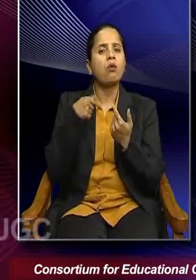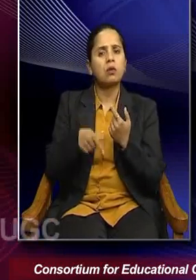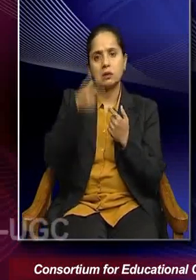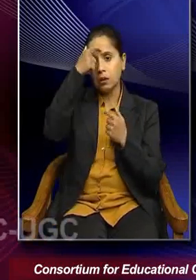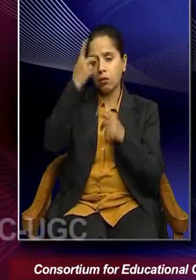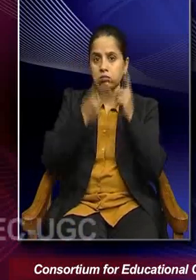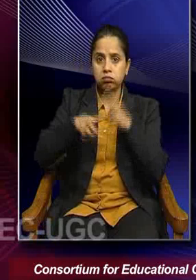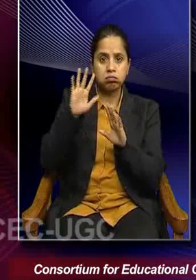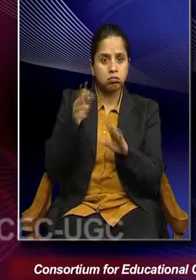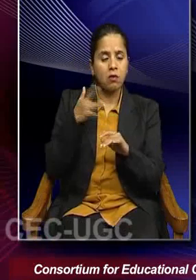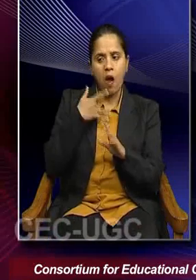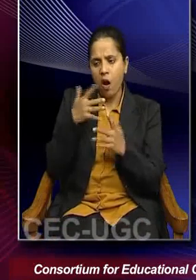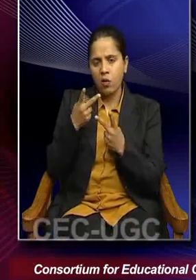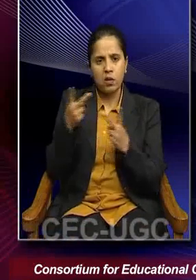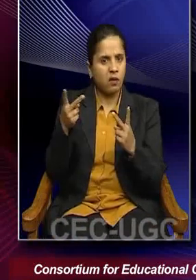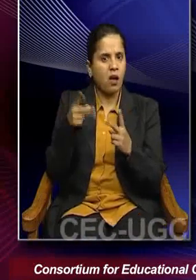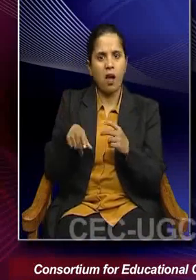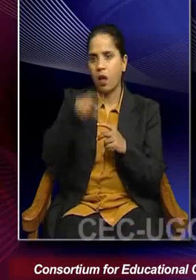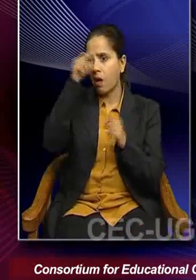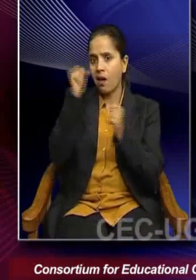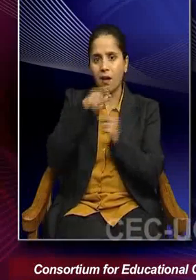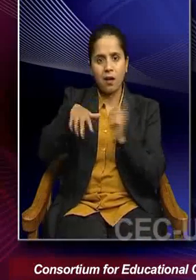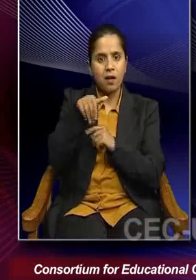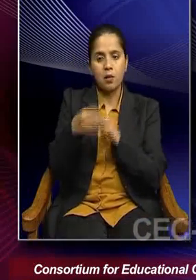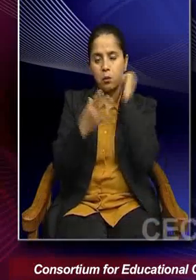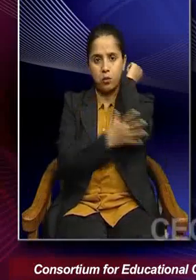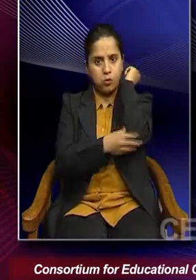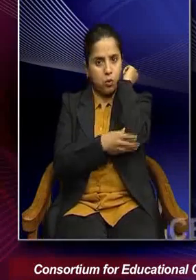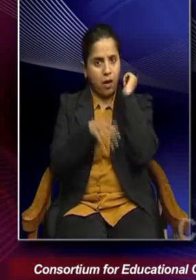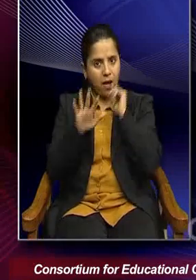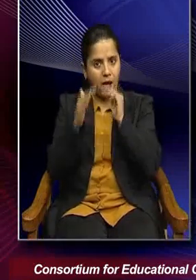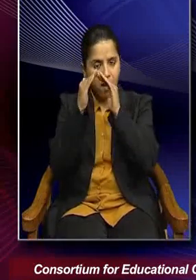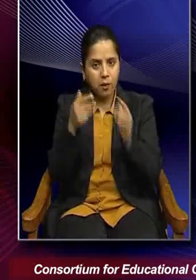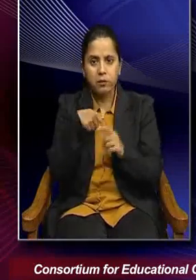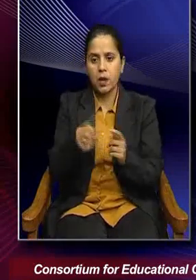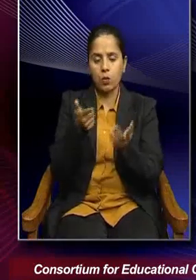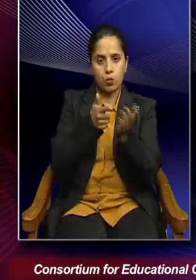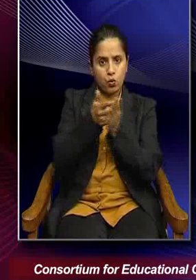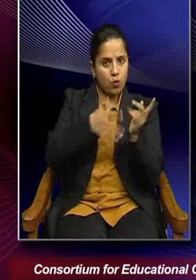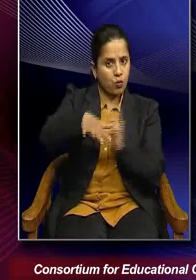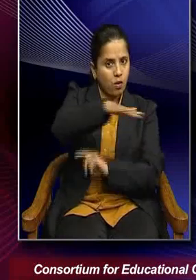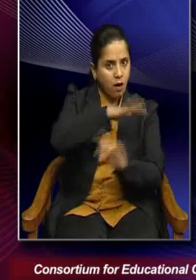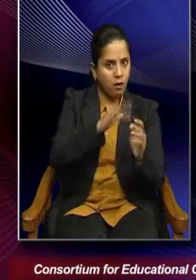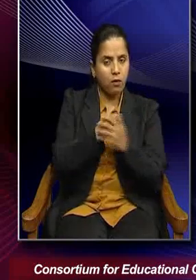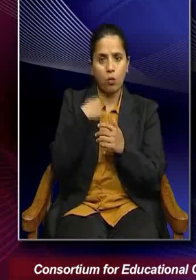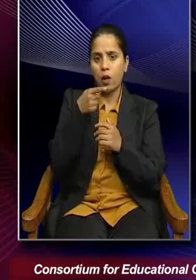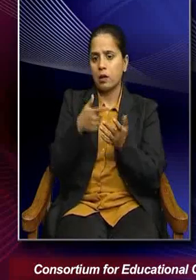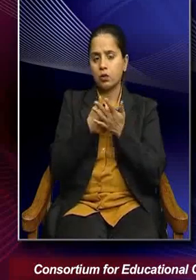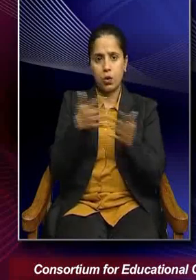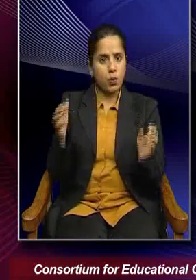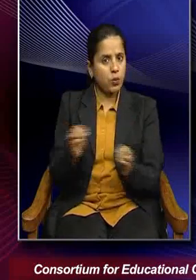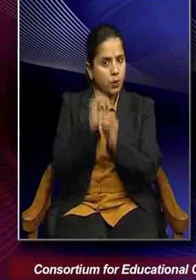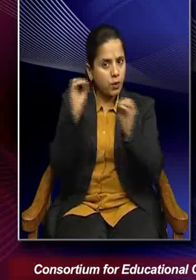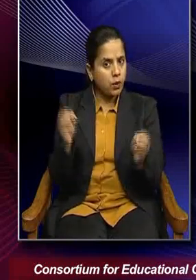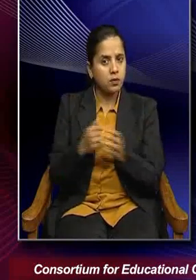through climate change, you know. So, when there are poorer households, particularly in the rural areas, you know, who do not have resources even